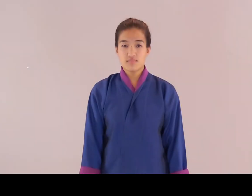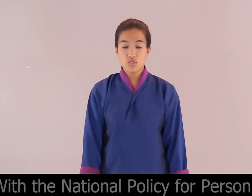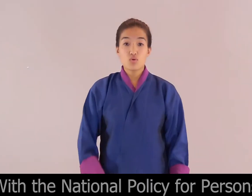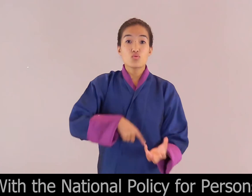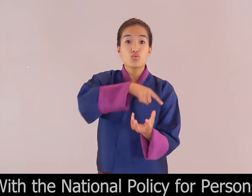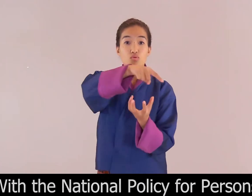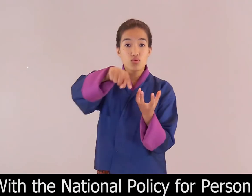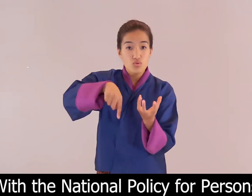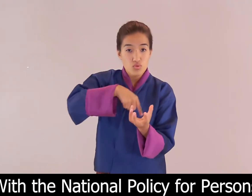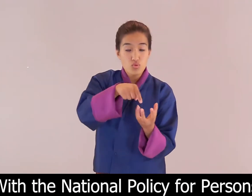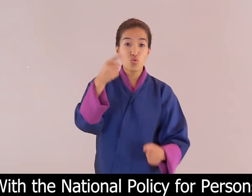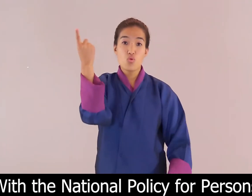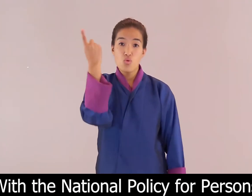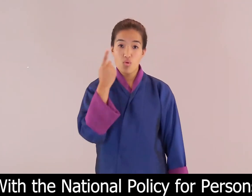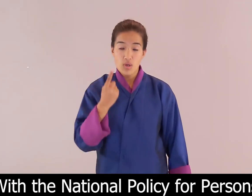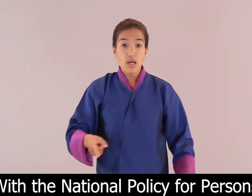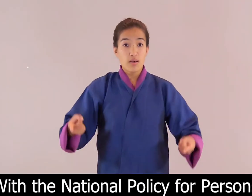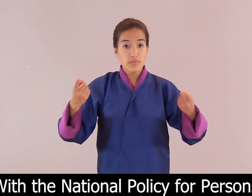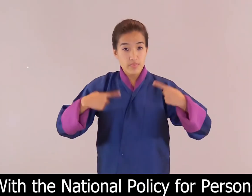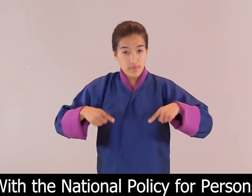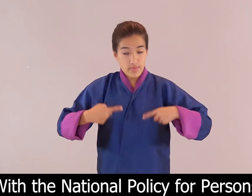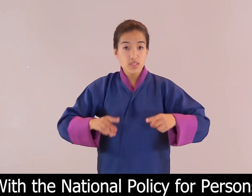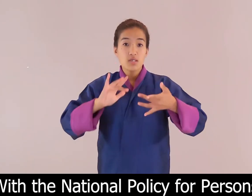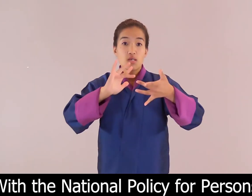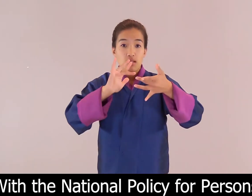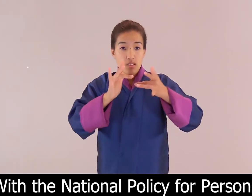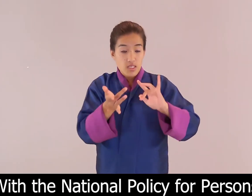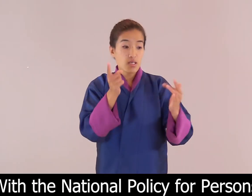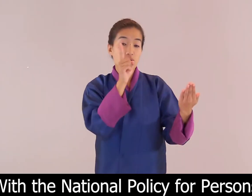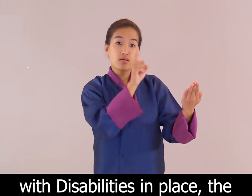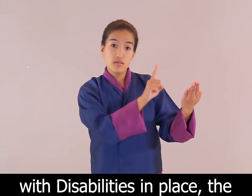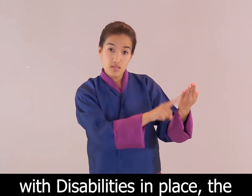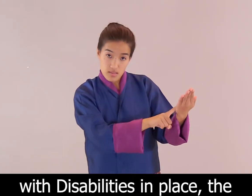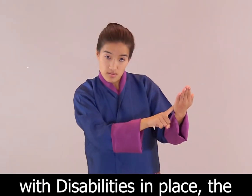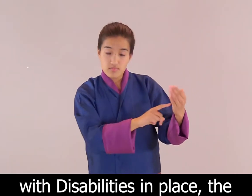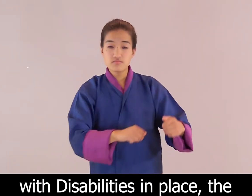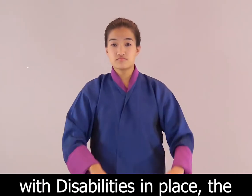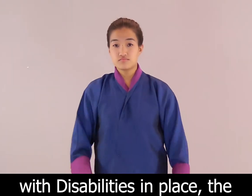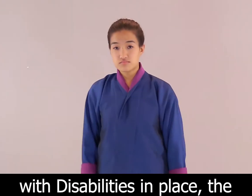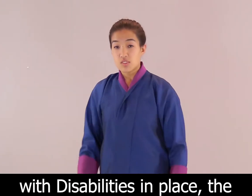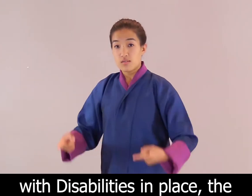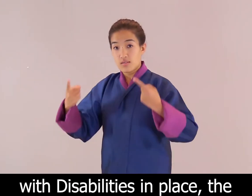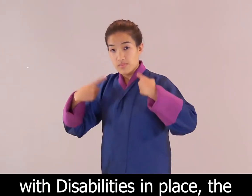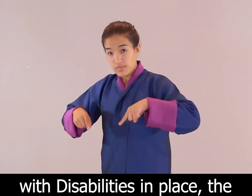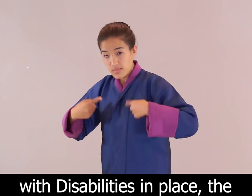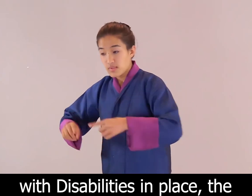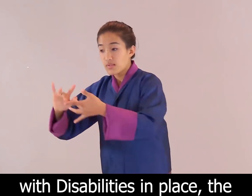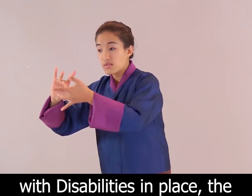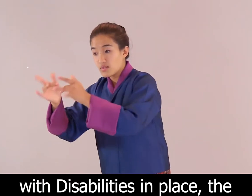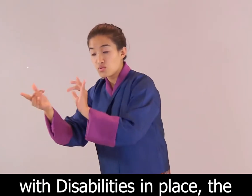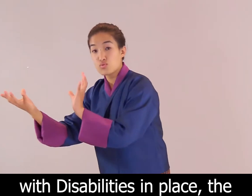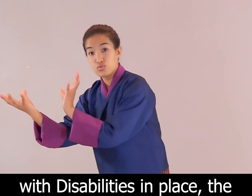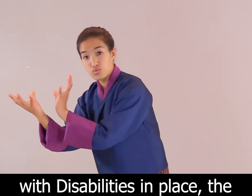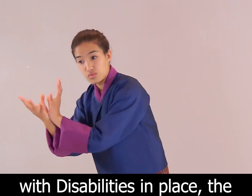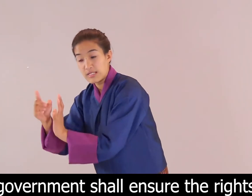With the National Policy for Persons with Disabilities in place, the government shall